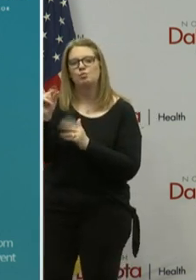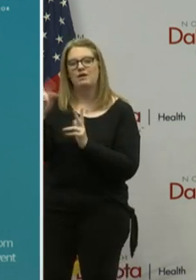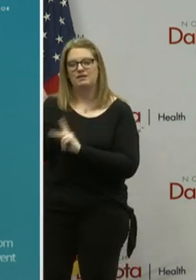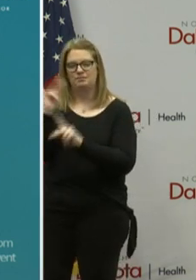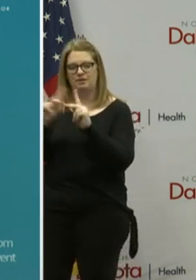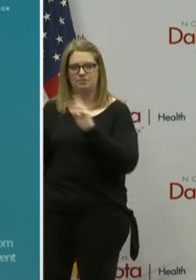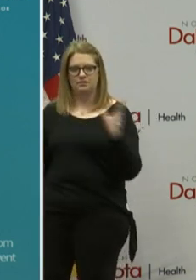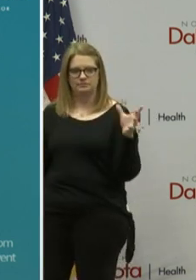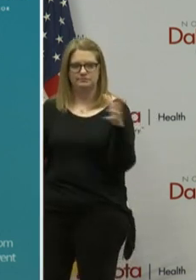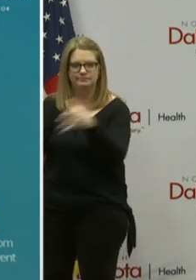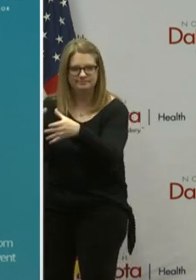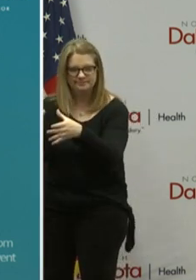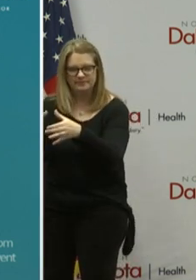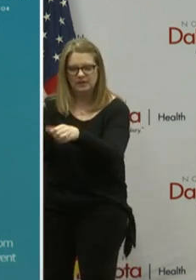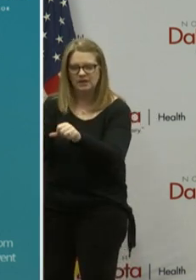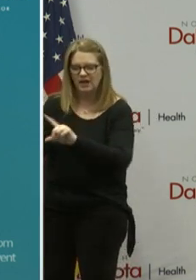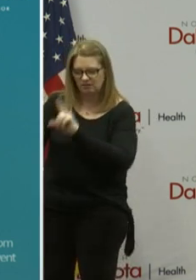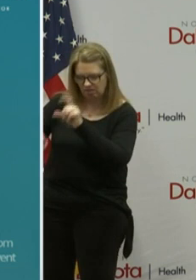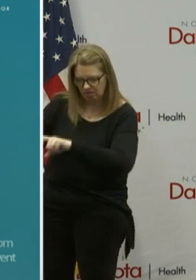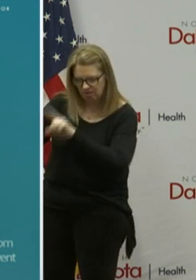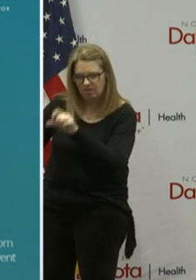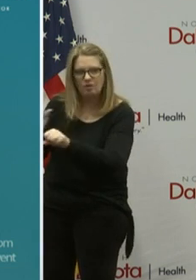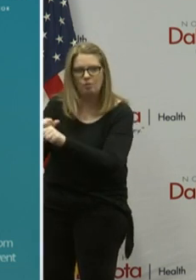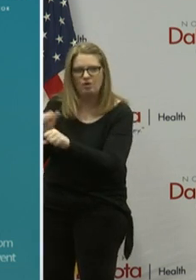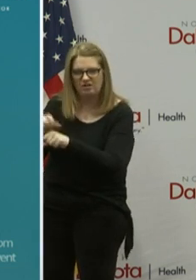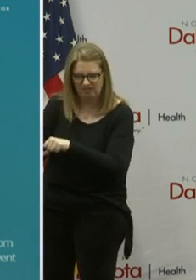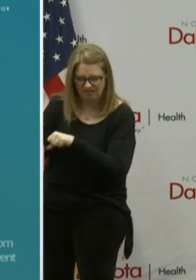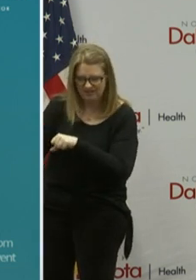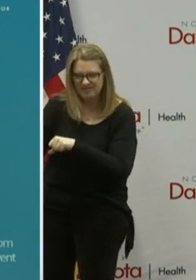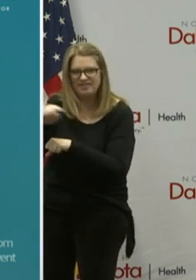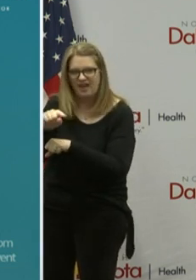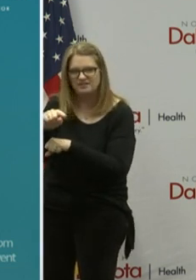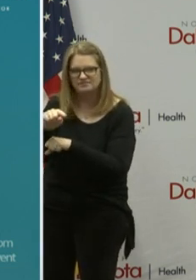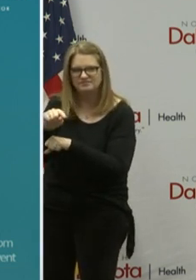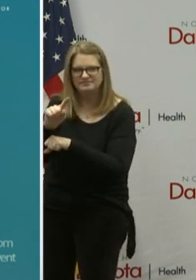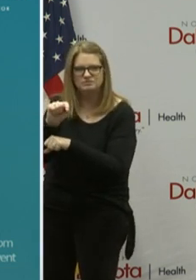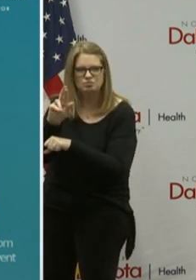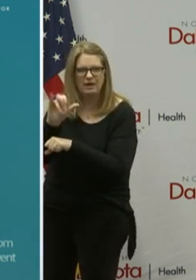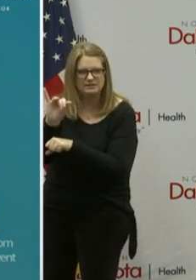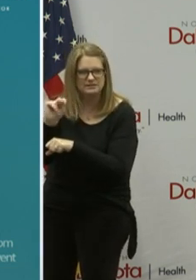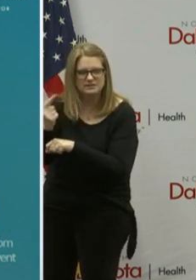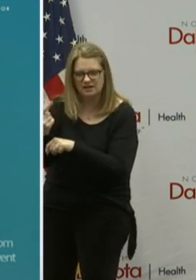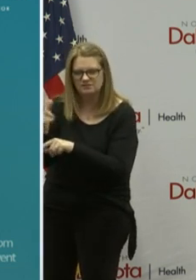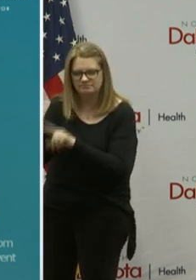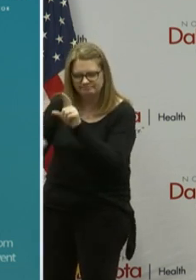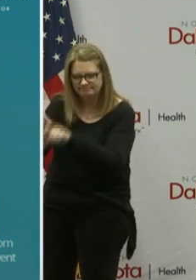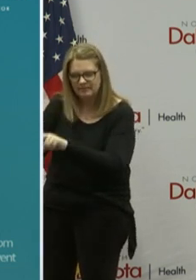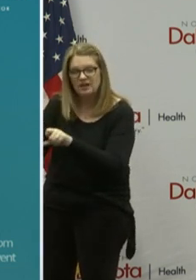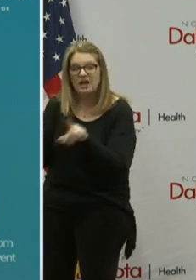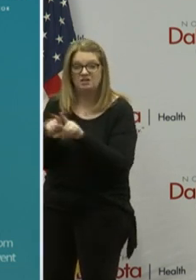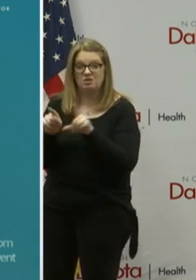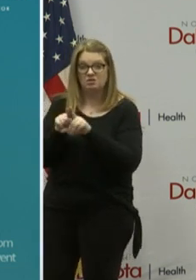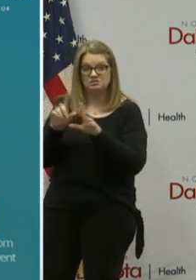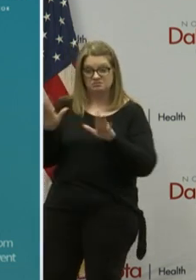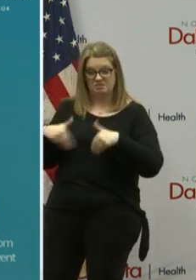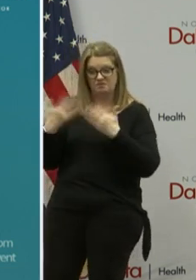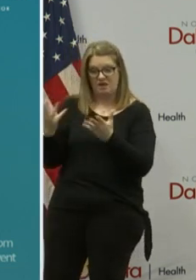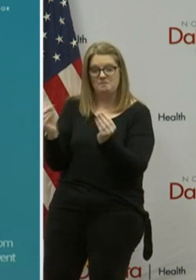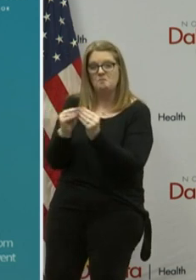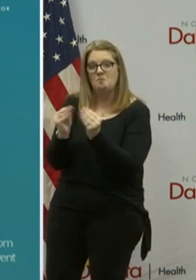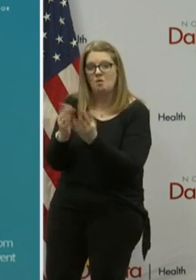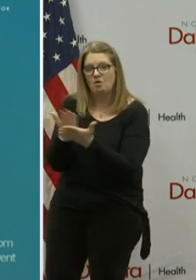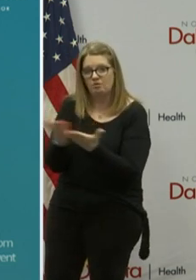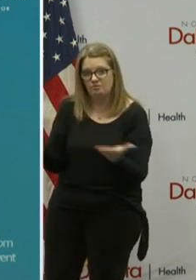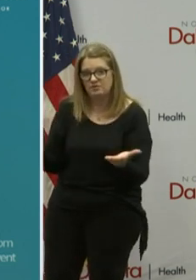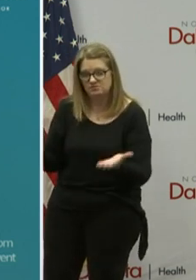working specifically just on LM contact tracing and we'll bring more resources to bear as needed